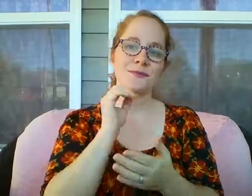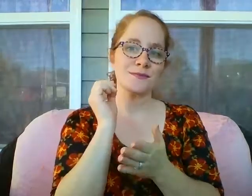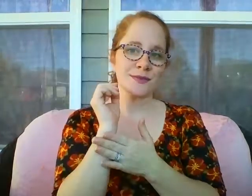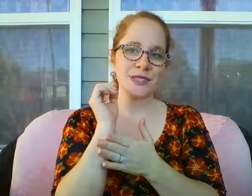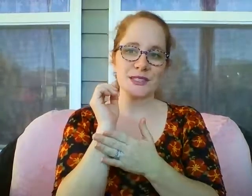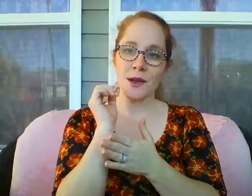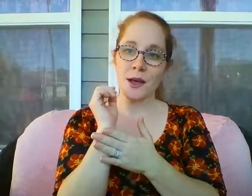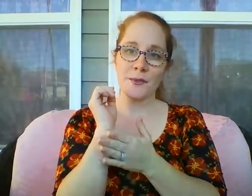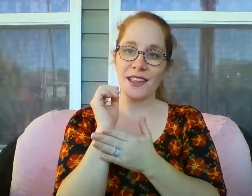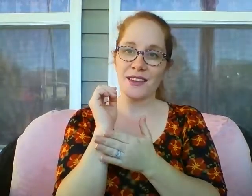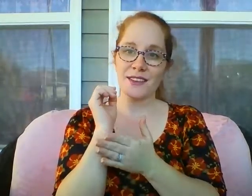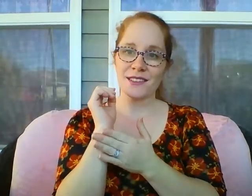I choose use help others.